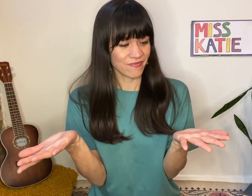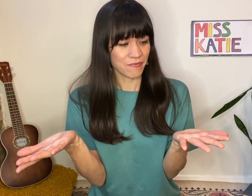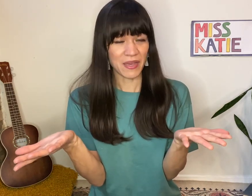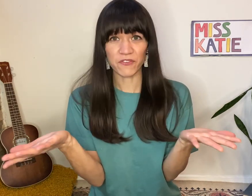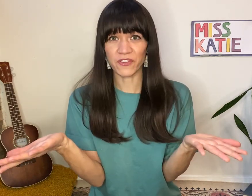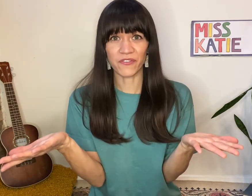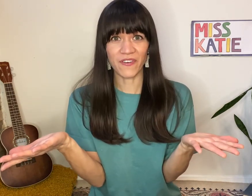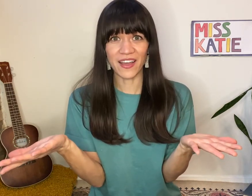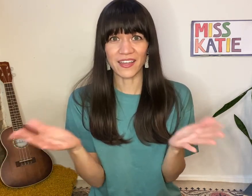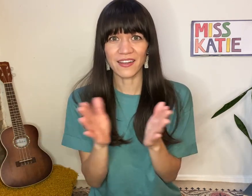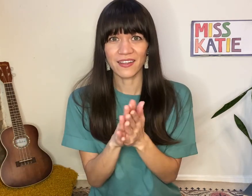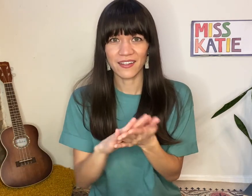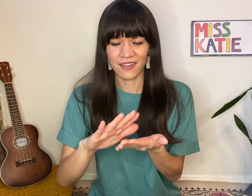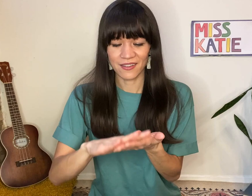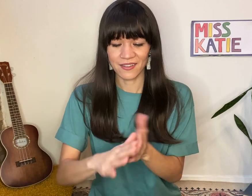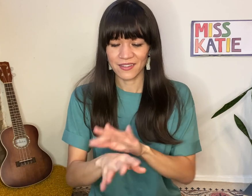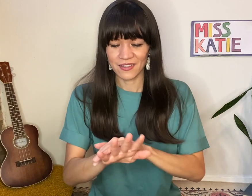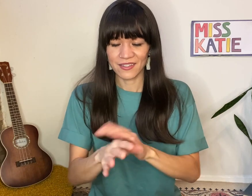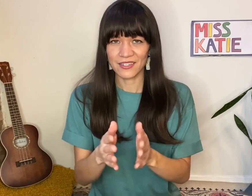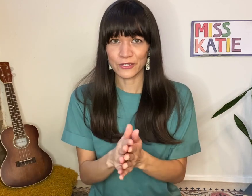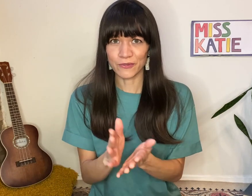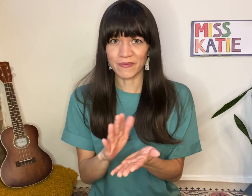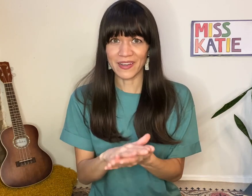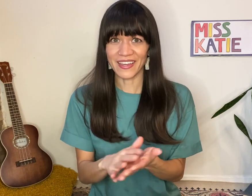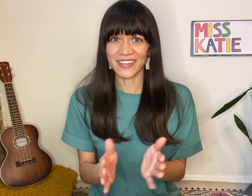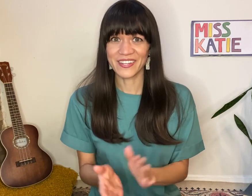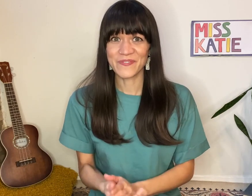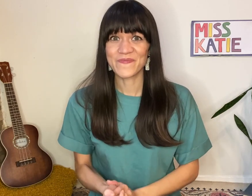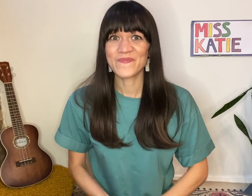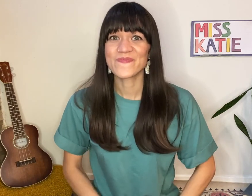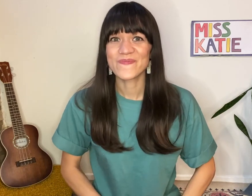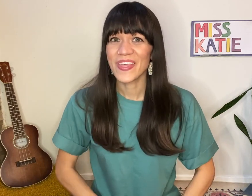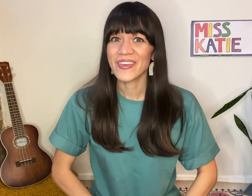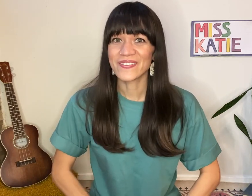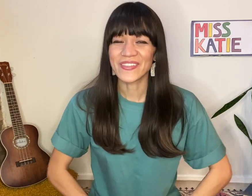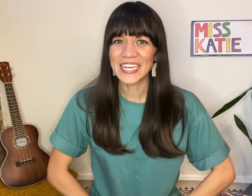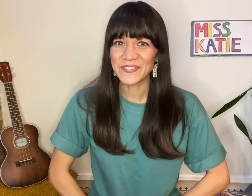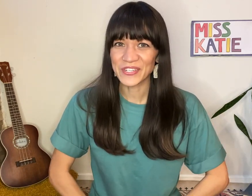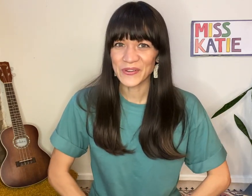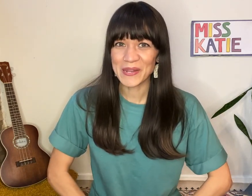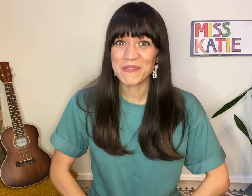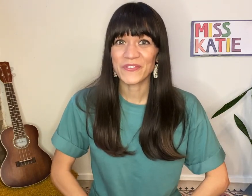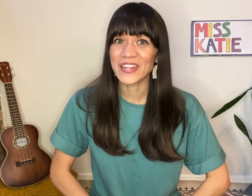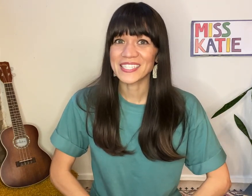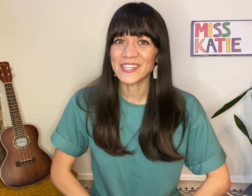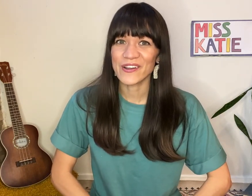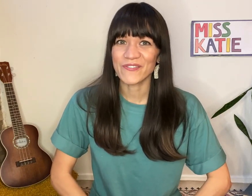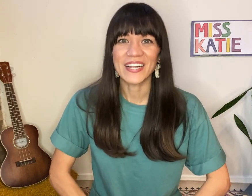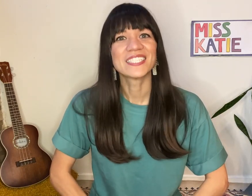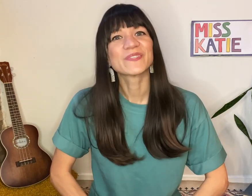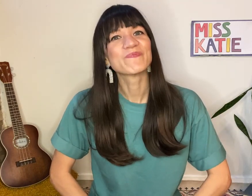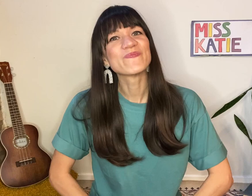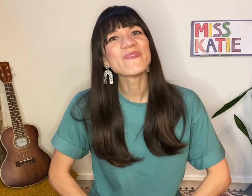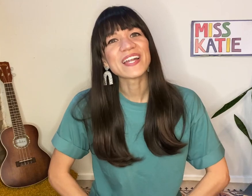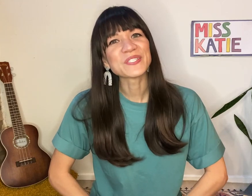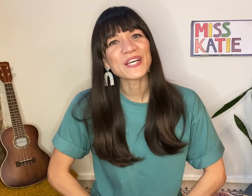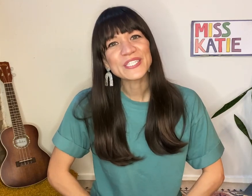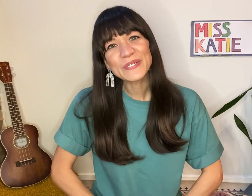Mine feel fine. Oh, my. Well, thanks for joining me for that song, friends, and I'll talk to you